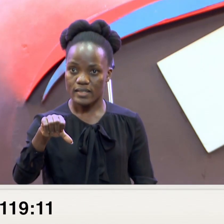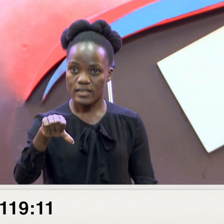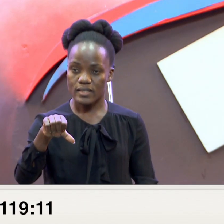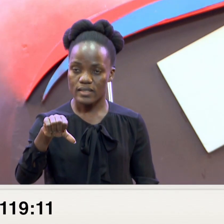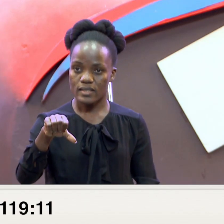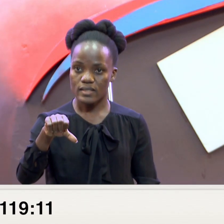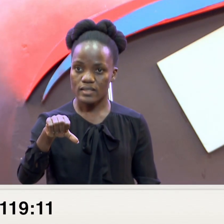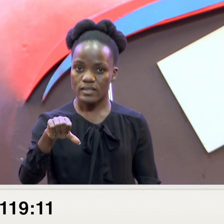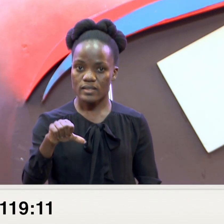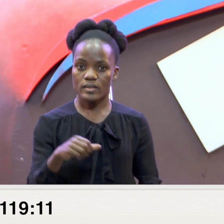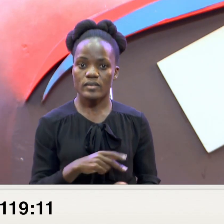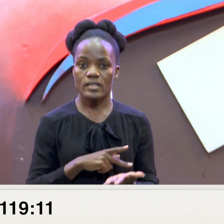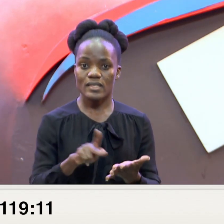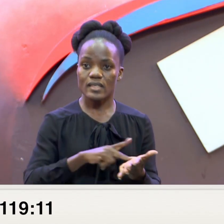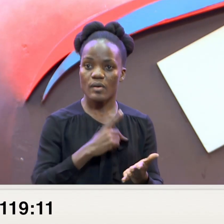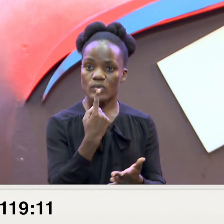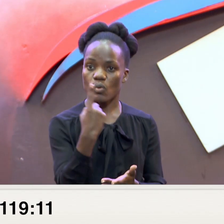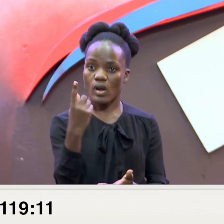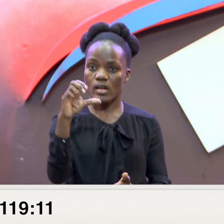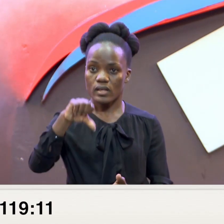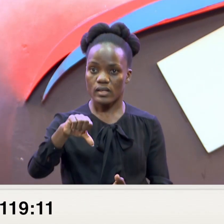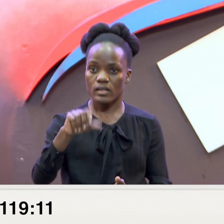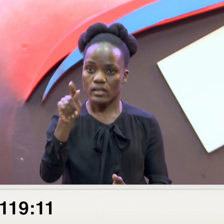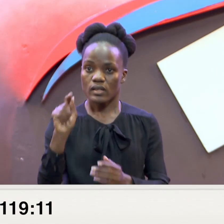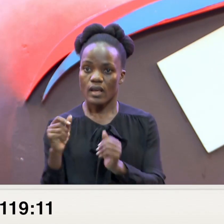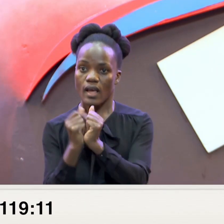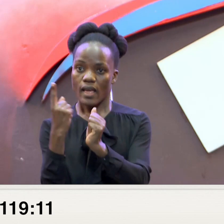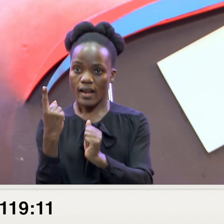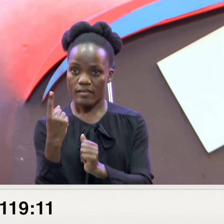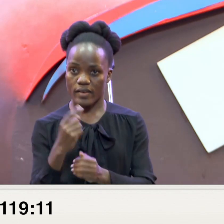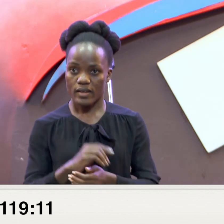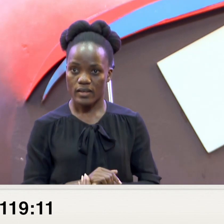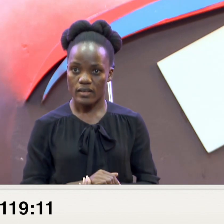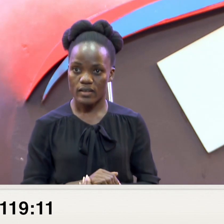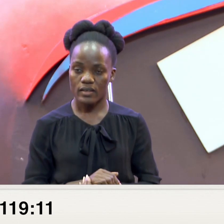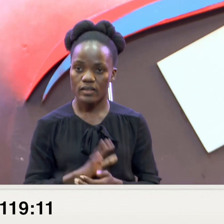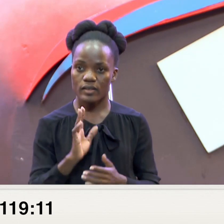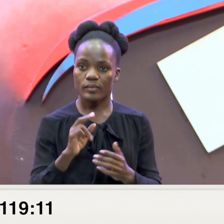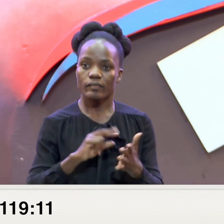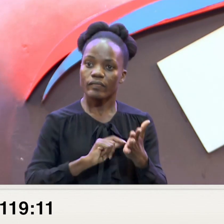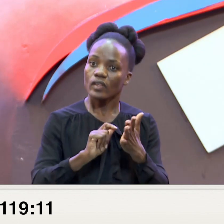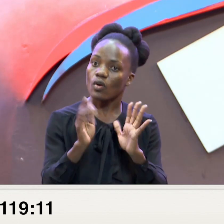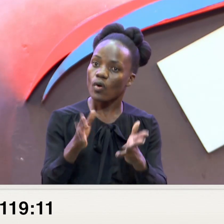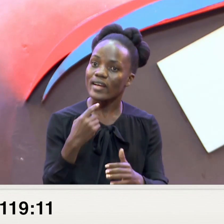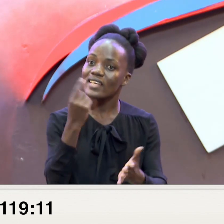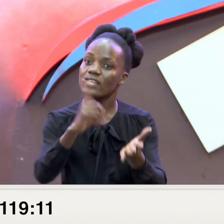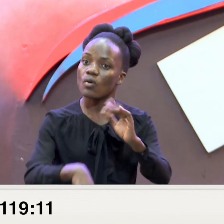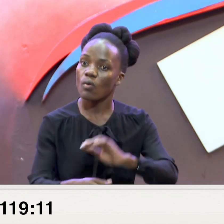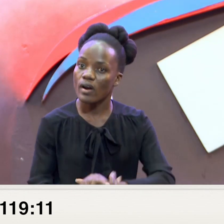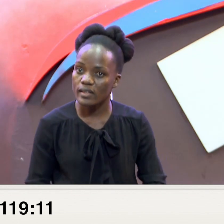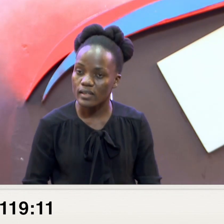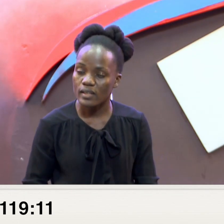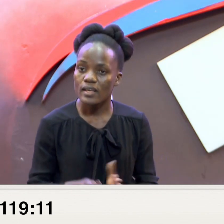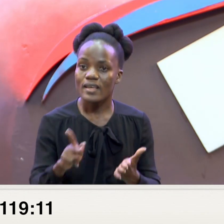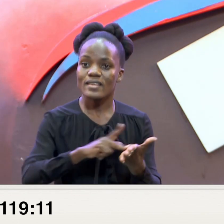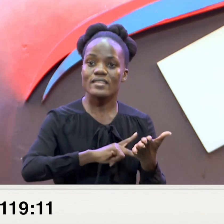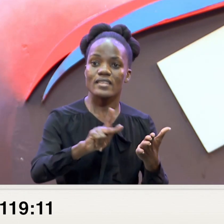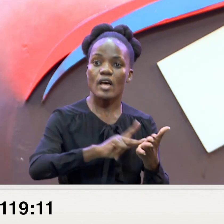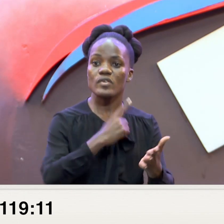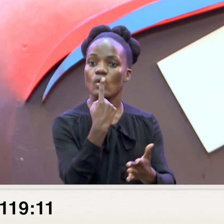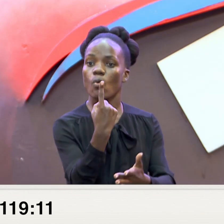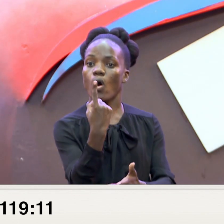Psalms 119 Verse 11 The writer Tells us In Psalms